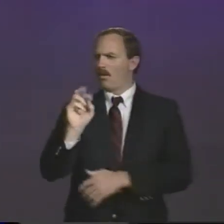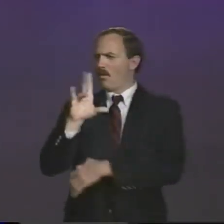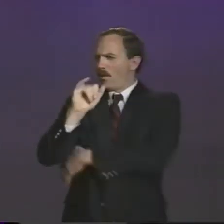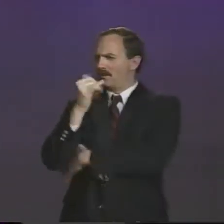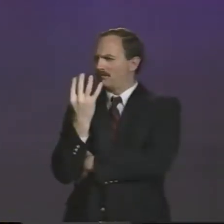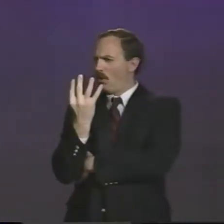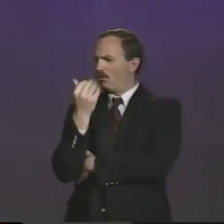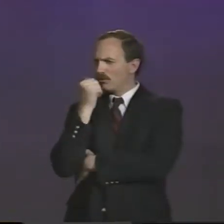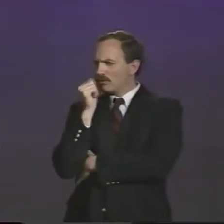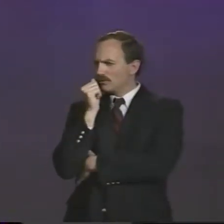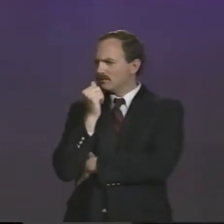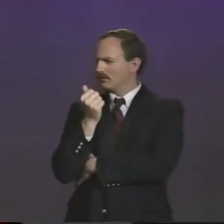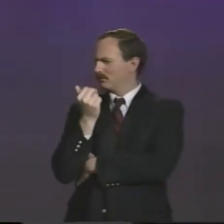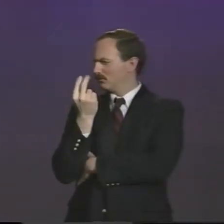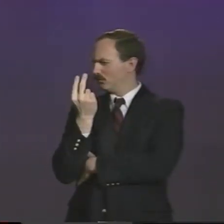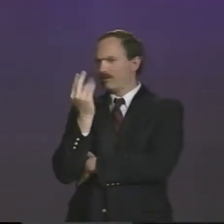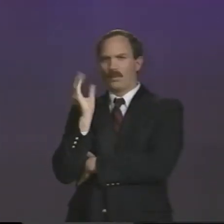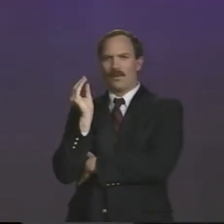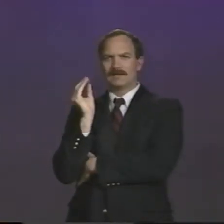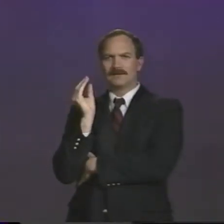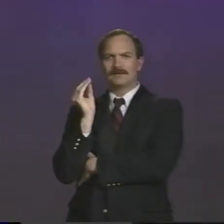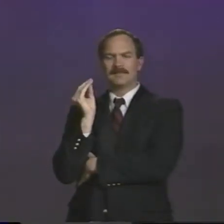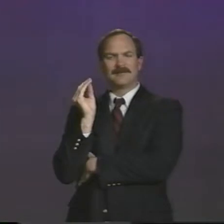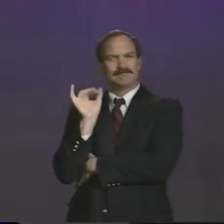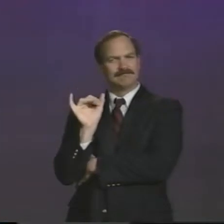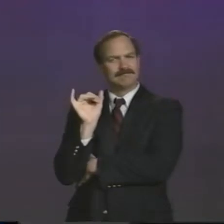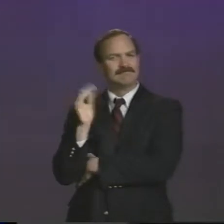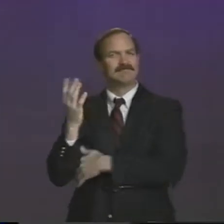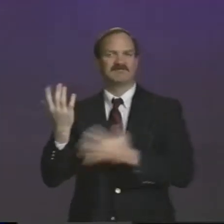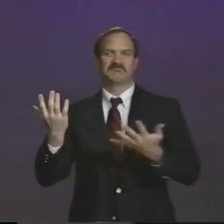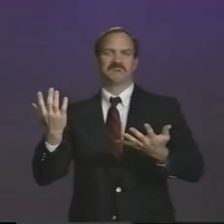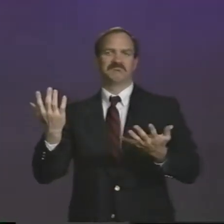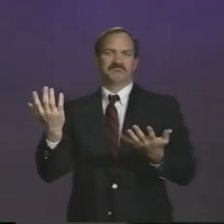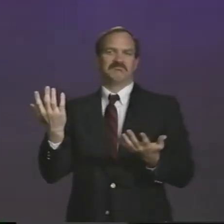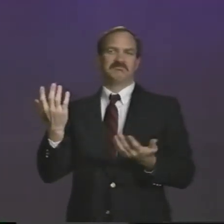I was in Vermont, and I think it was just four women and two men.